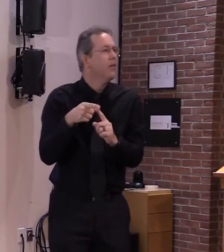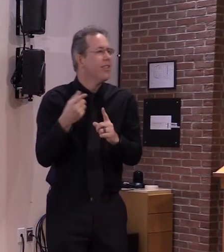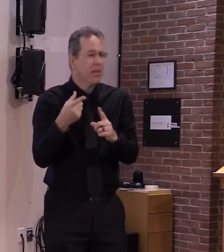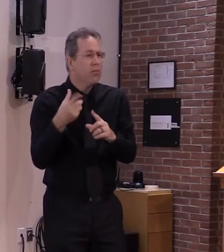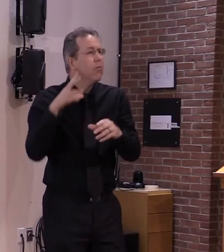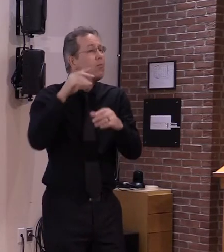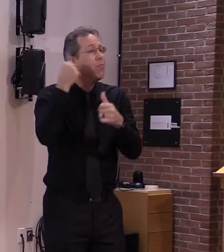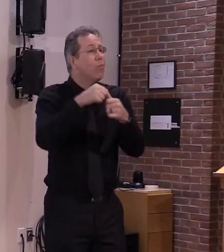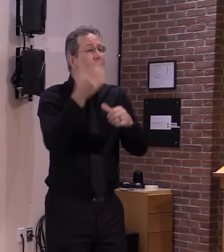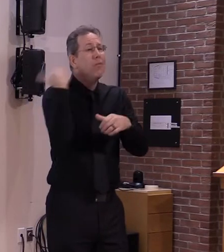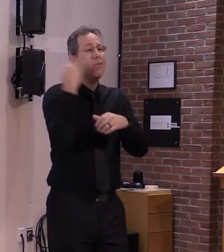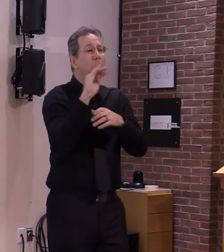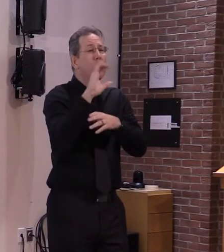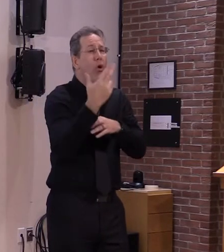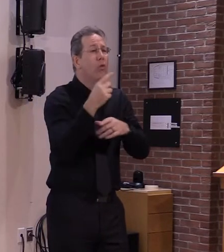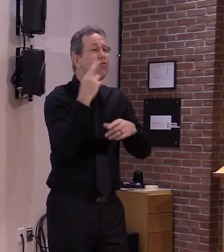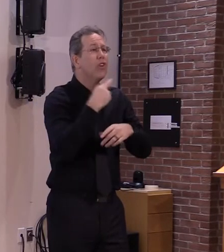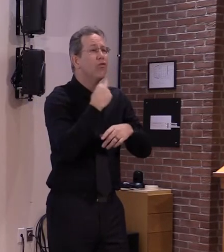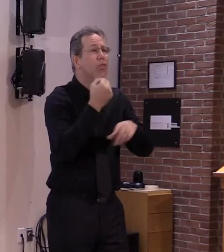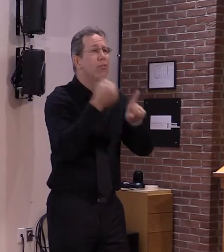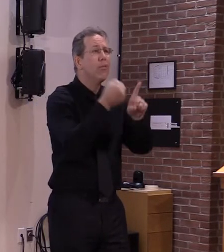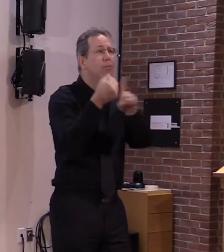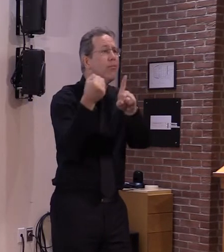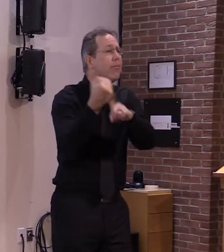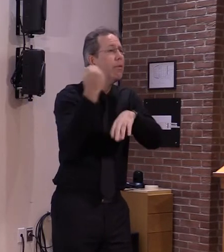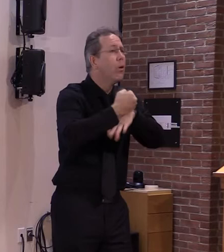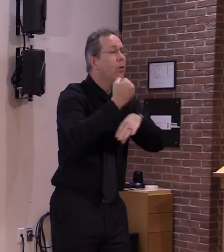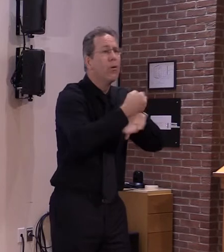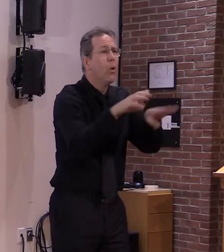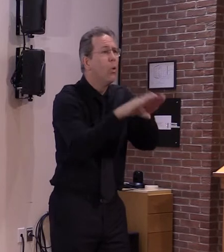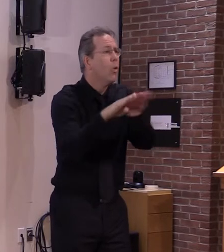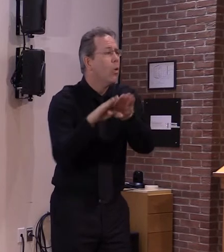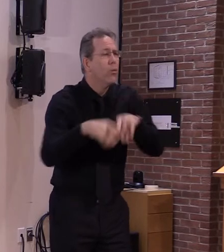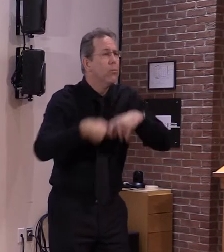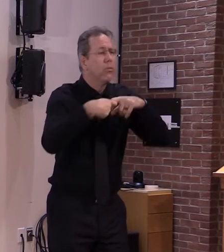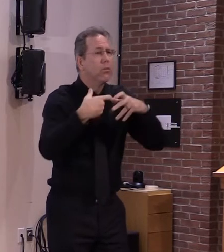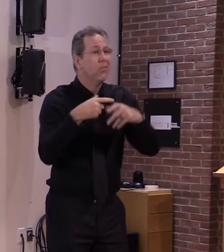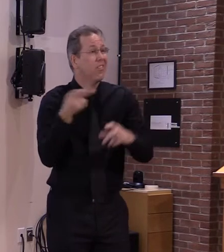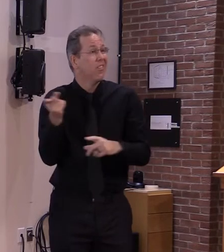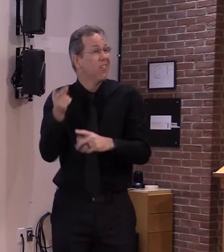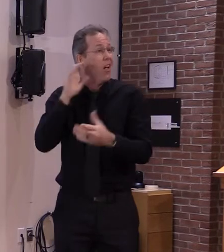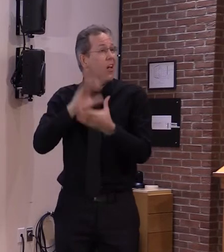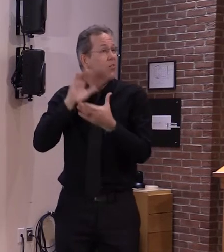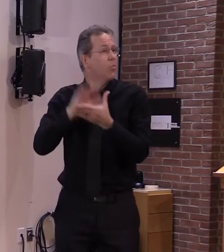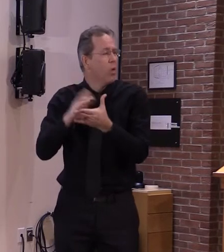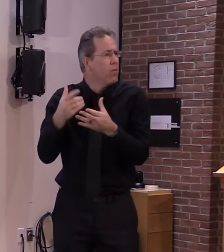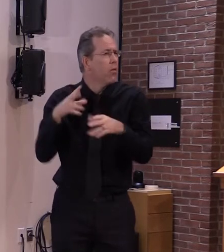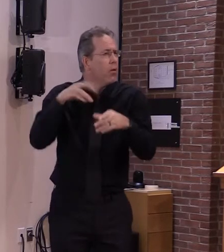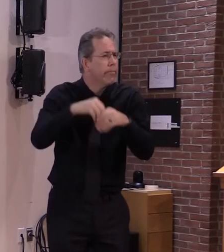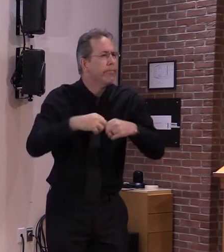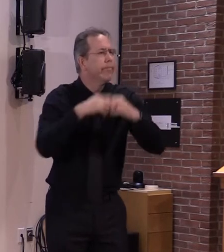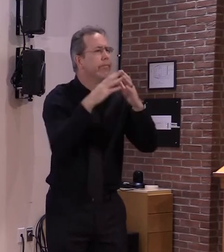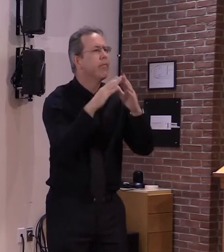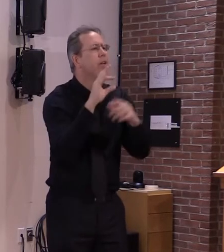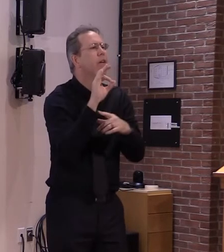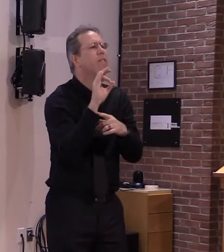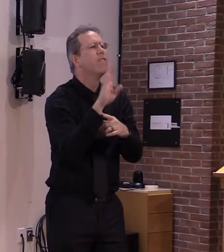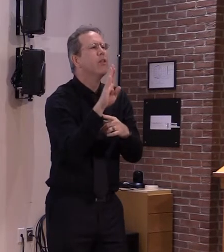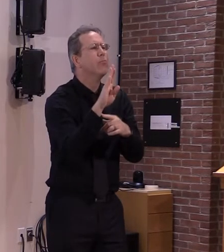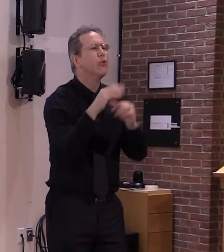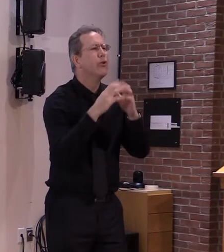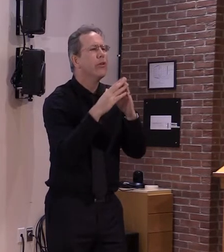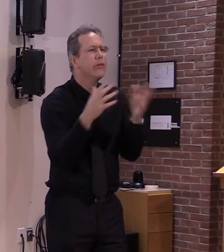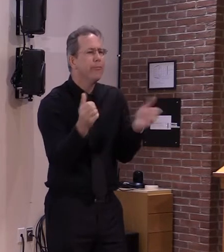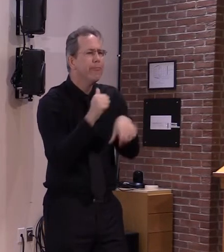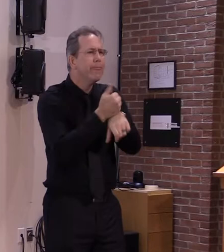to help so they created a group on Facebook called to go tour to promote restaurants who are still doing